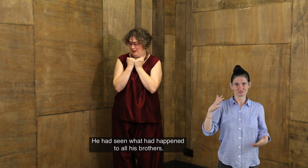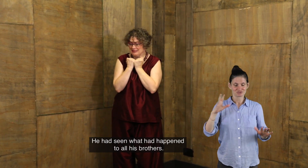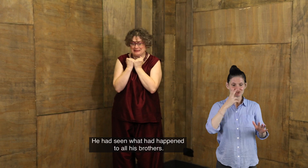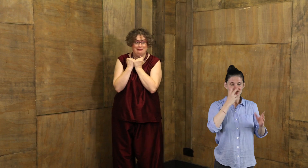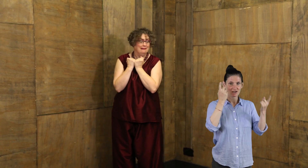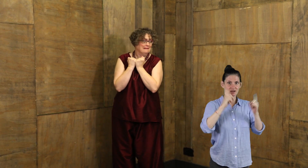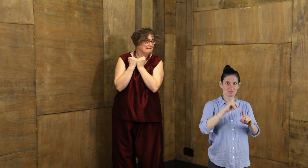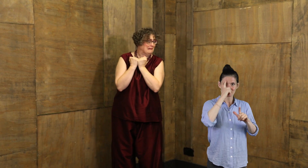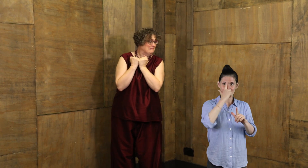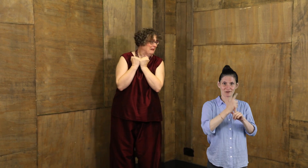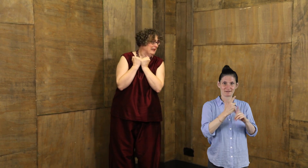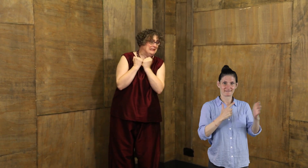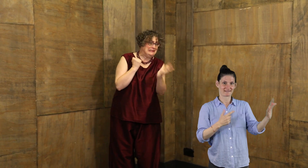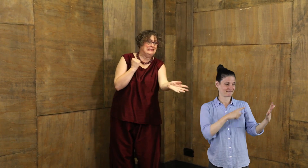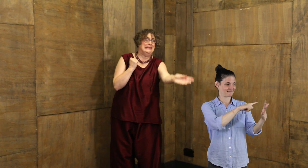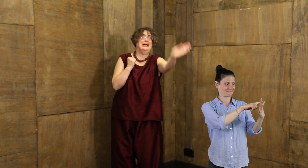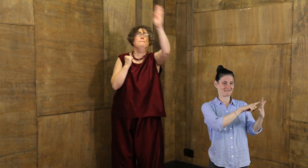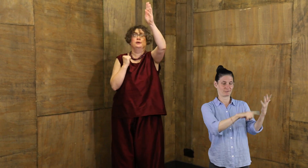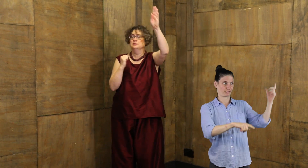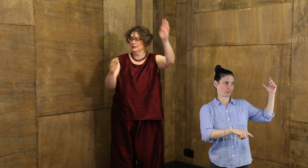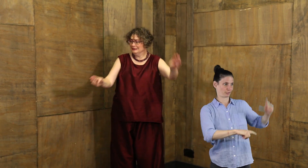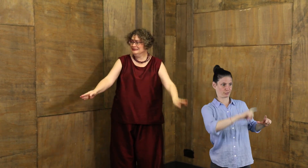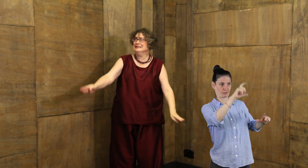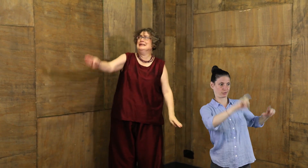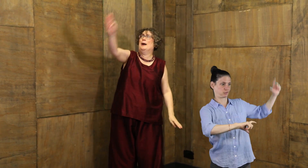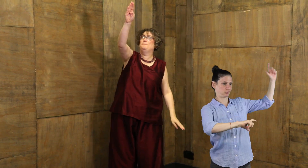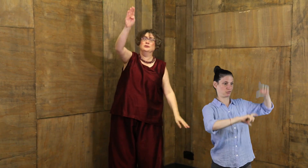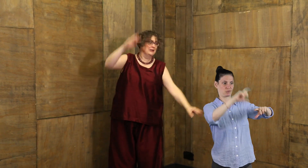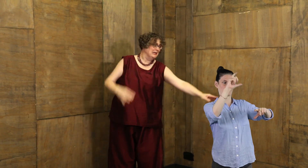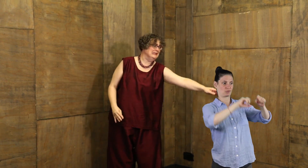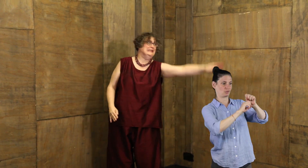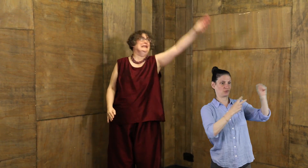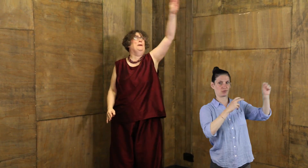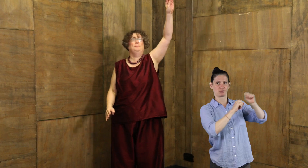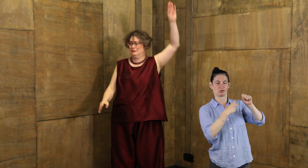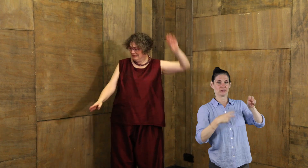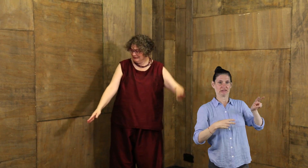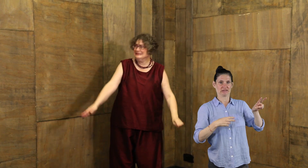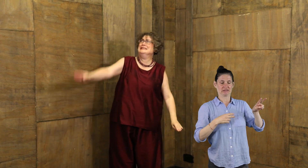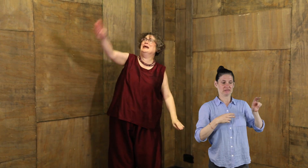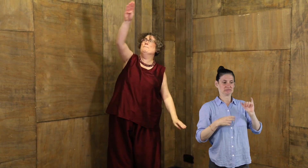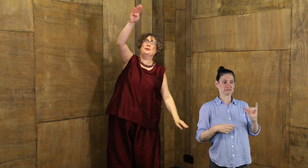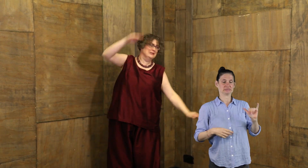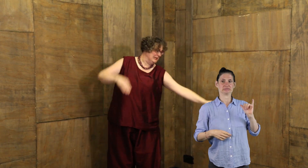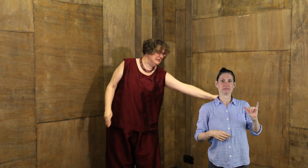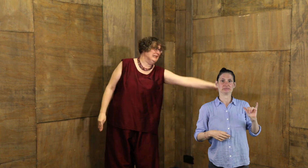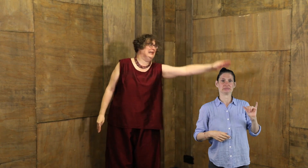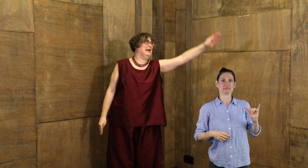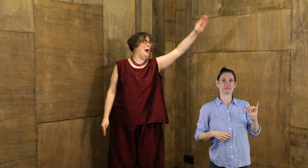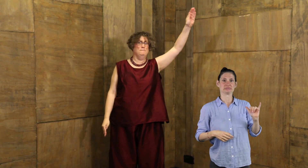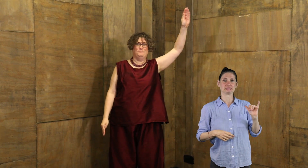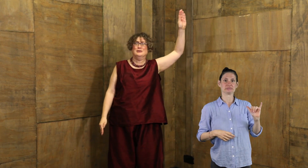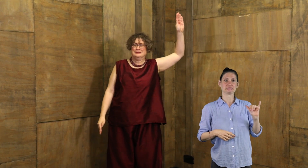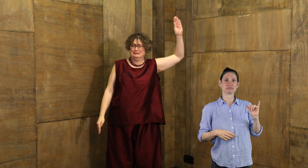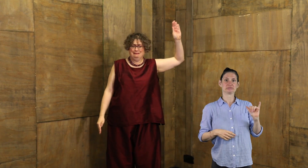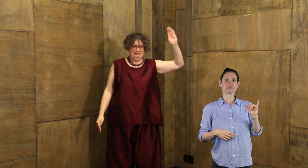all his brothers. Yeah, boom. Yeah, boom. Yeah, boom. Yeah, boom. Yeah,